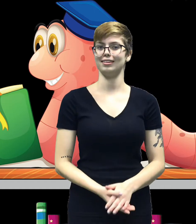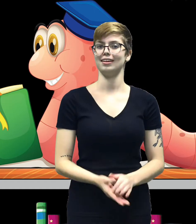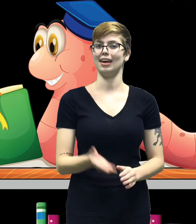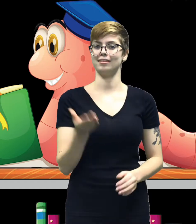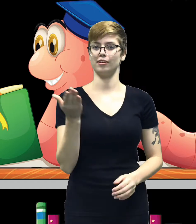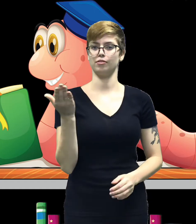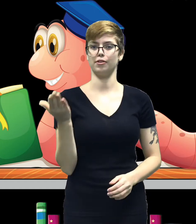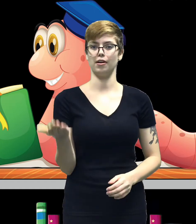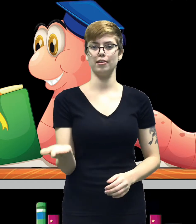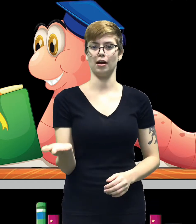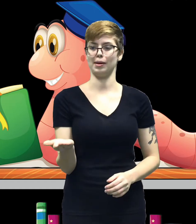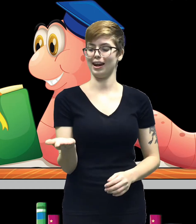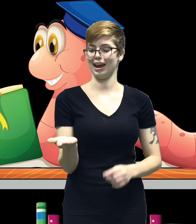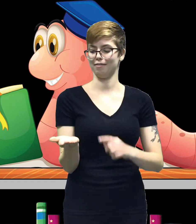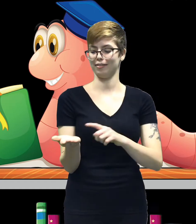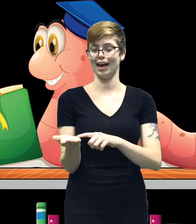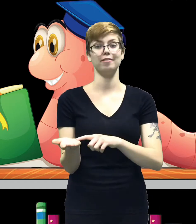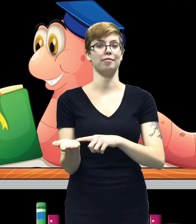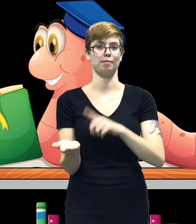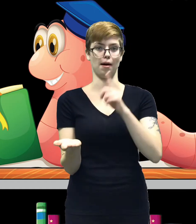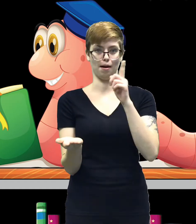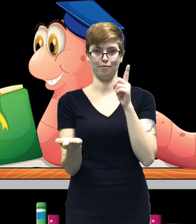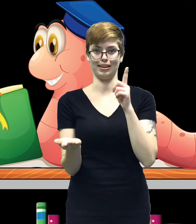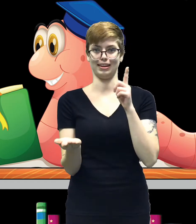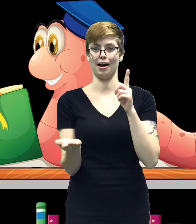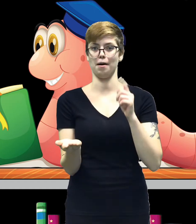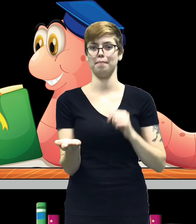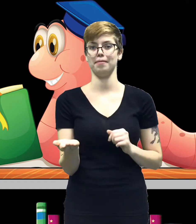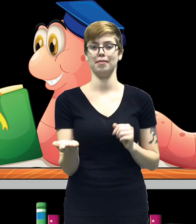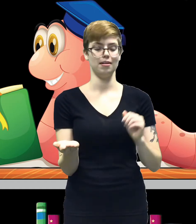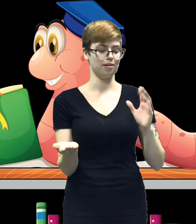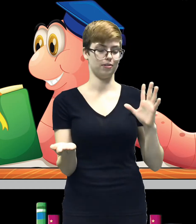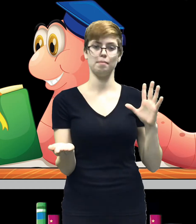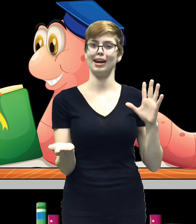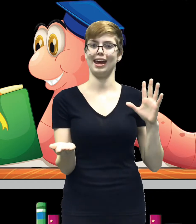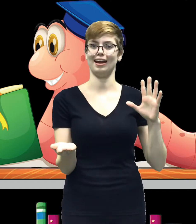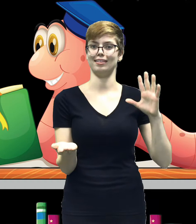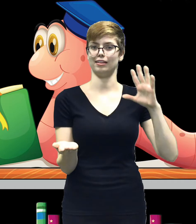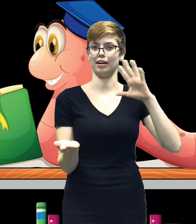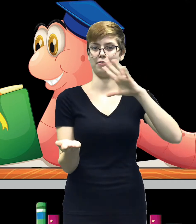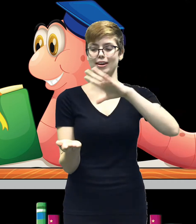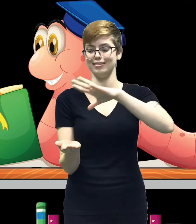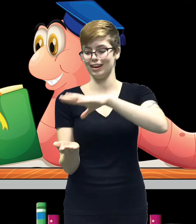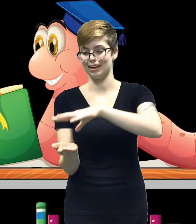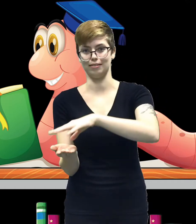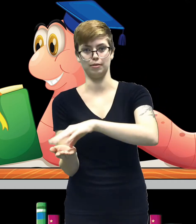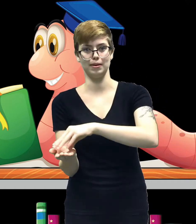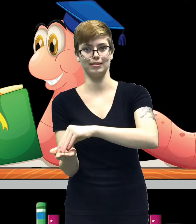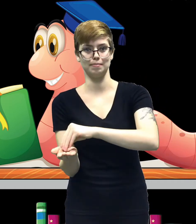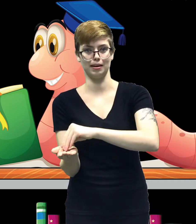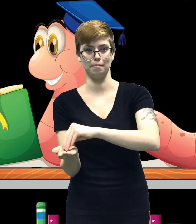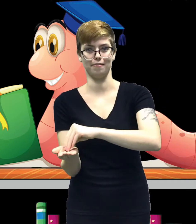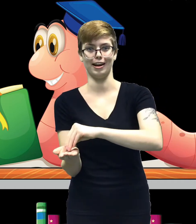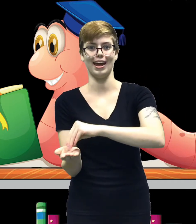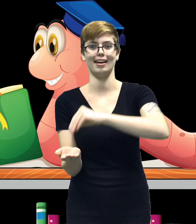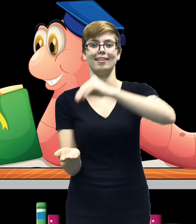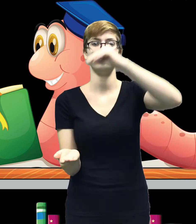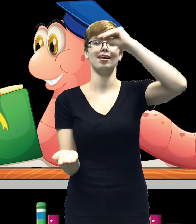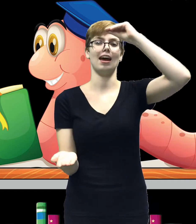and starts with your non-dominant hand flat with the palm facing up. Your dominant hand is then going to reach as if to pick something up off your hand and